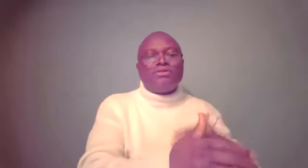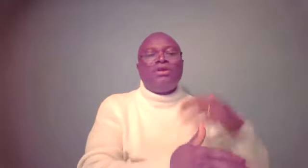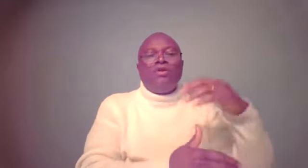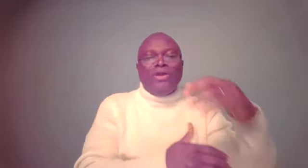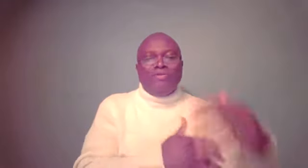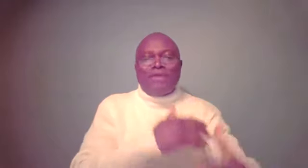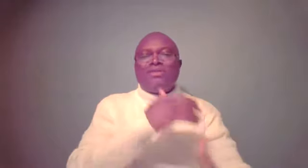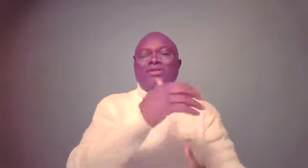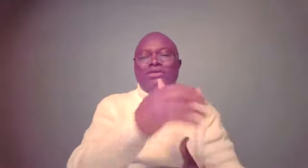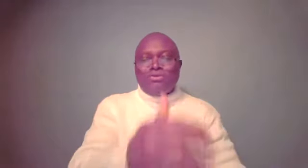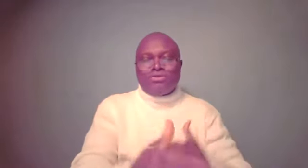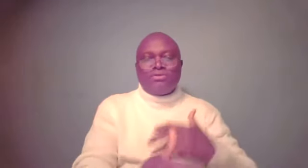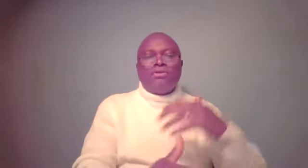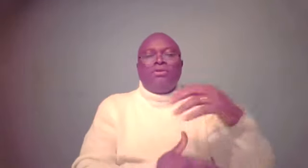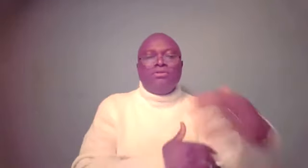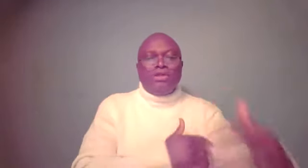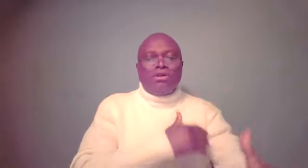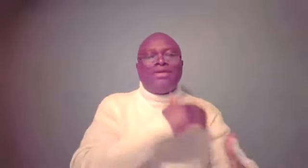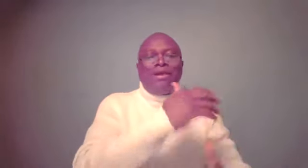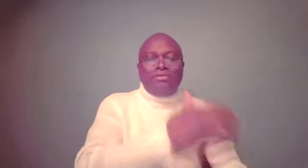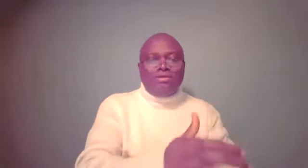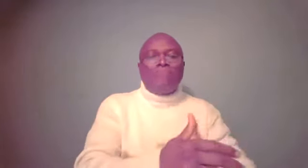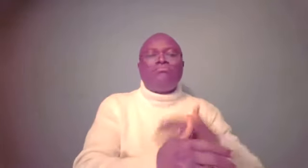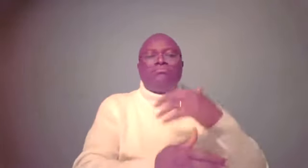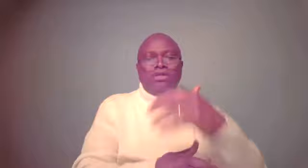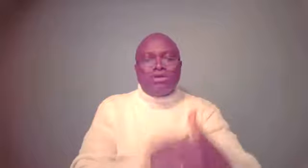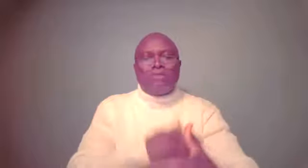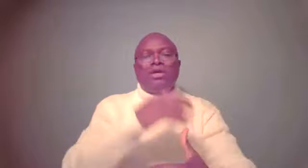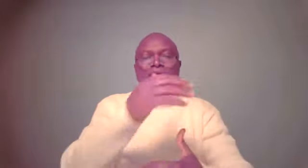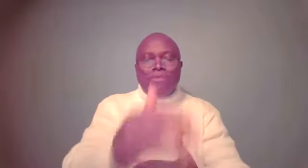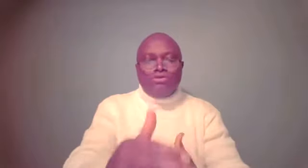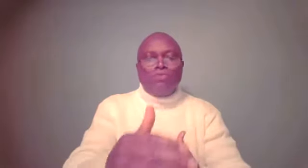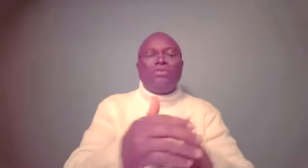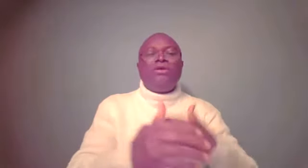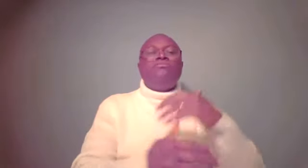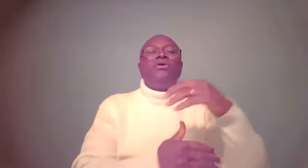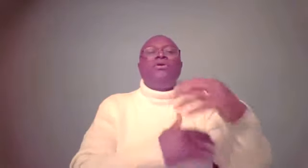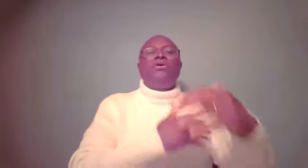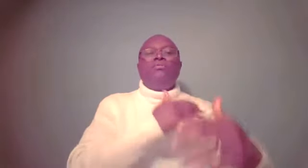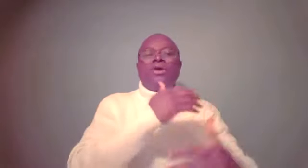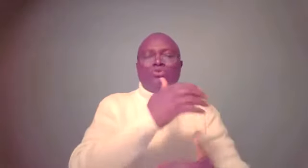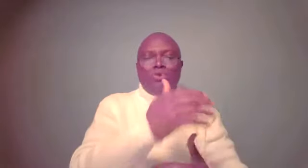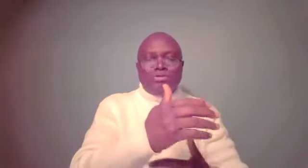were the facilitators. They thought they hated him. They thought, hey, they were done with him. But guess what?